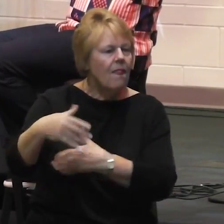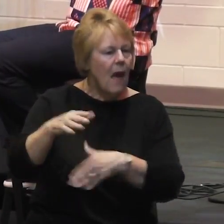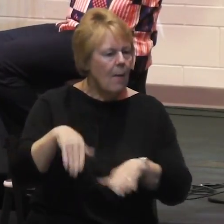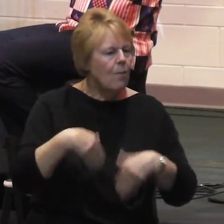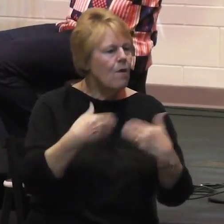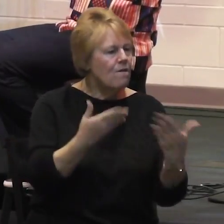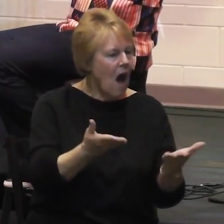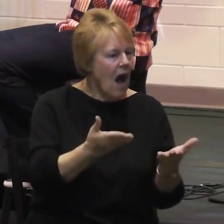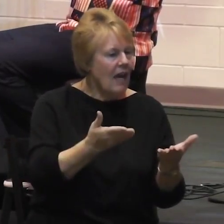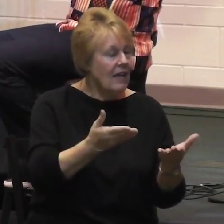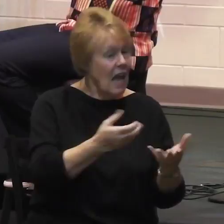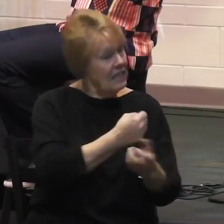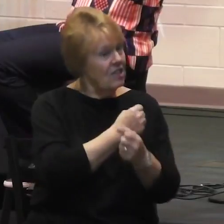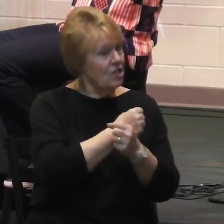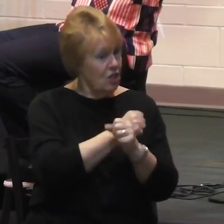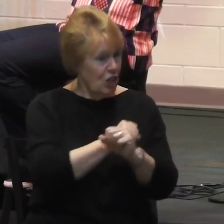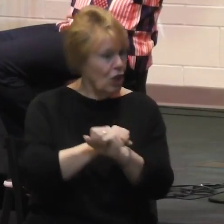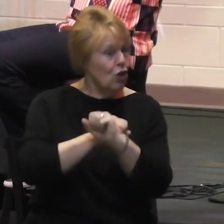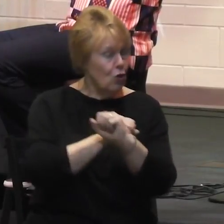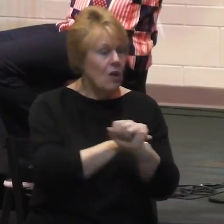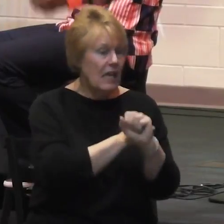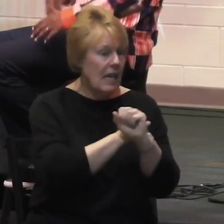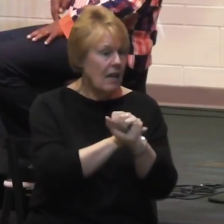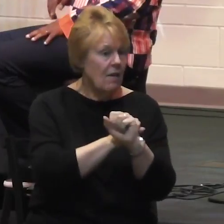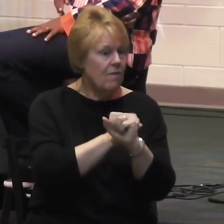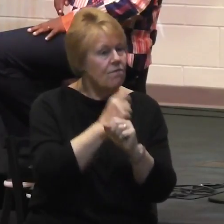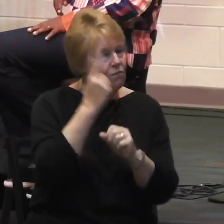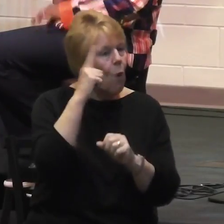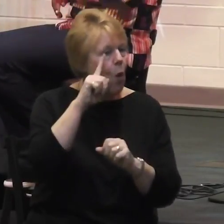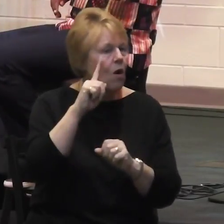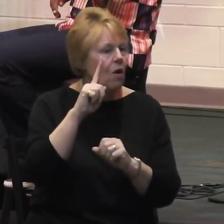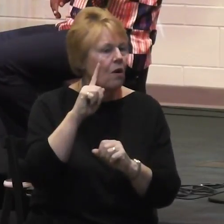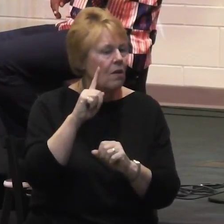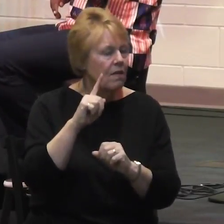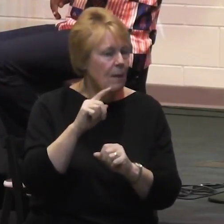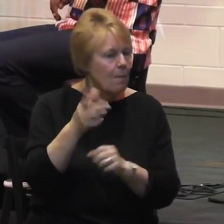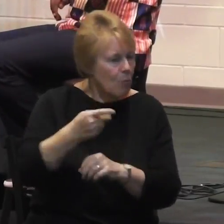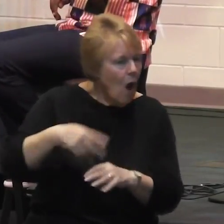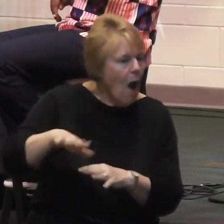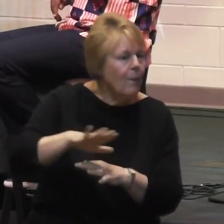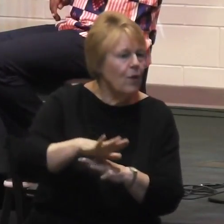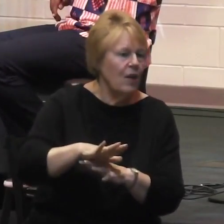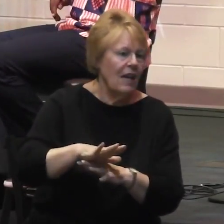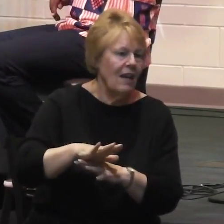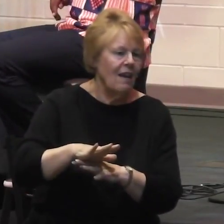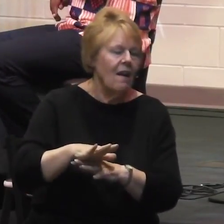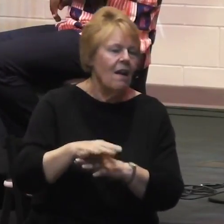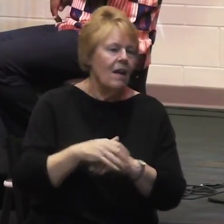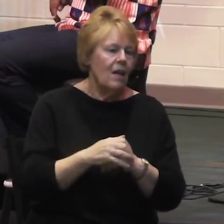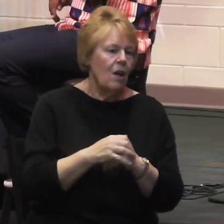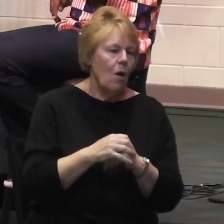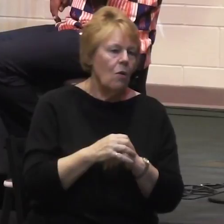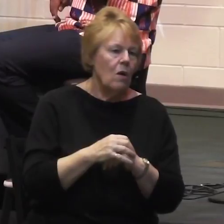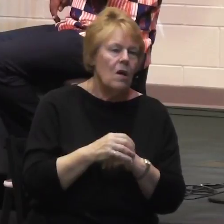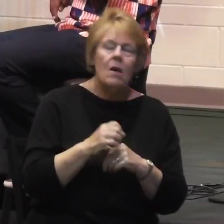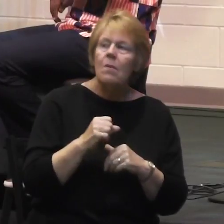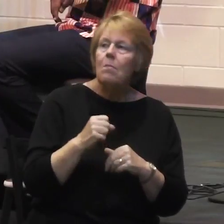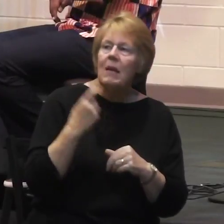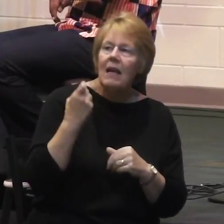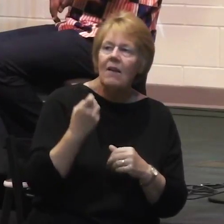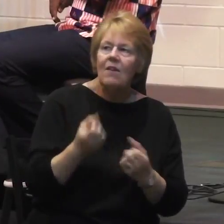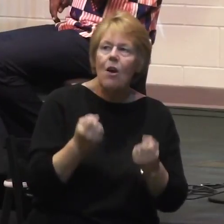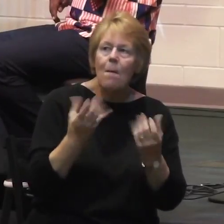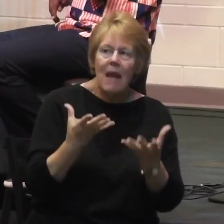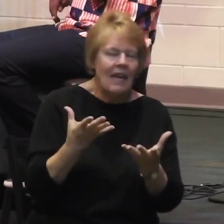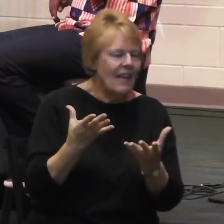a security to the property, but also serves as shops, little shops that